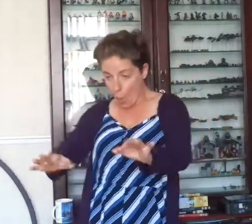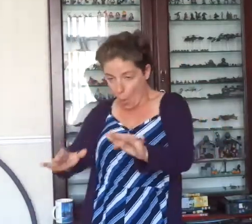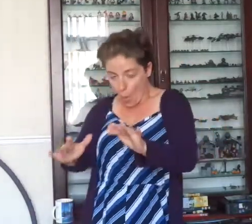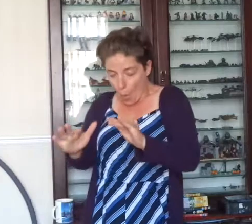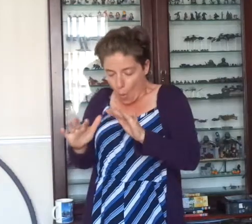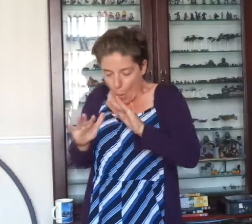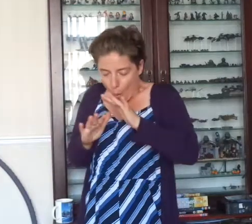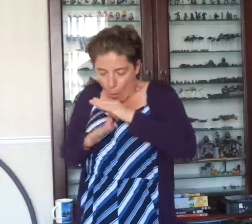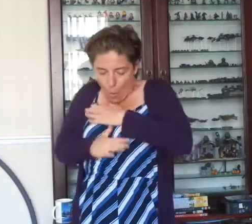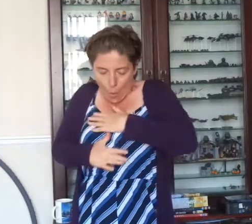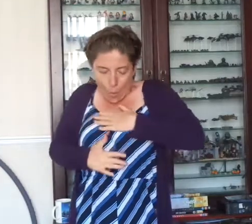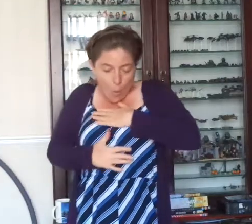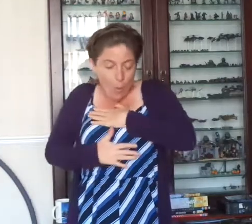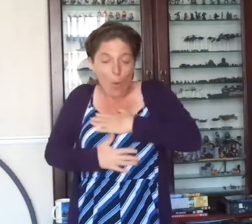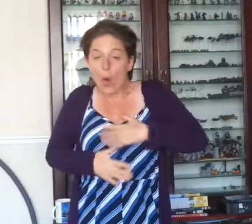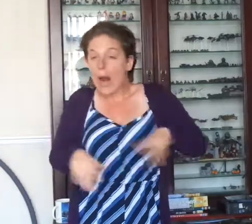a walk in the rain,